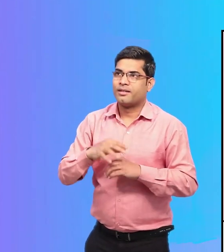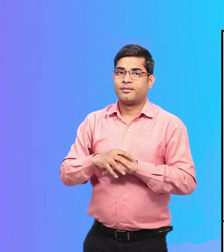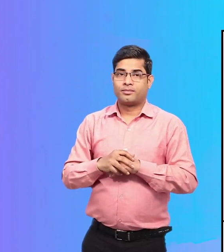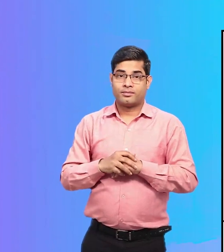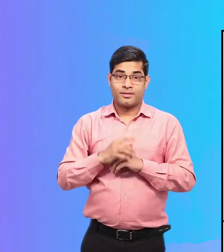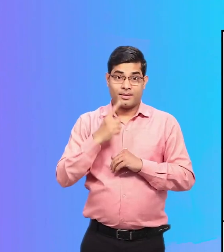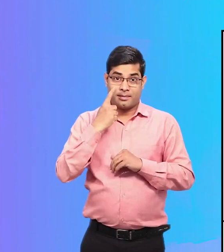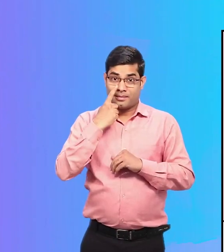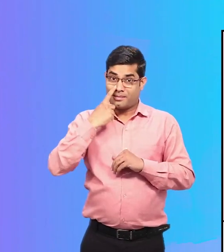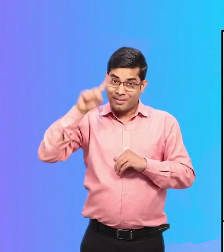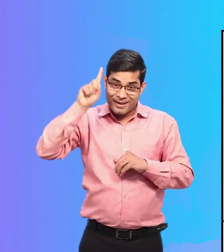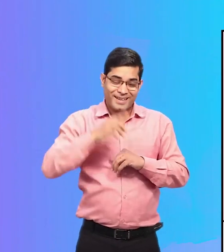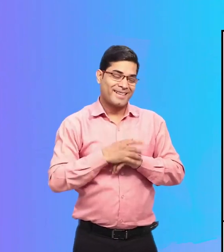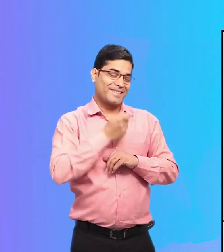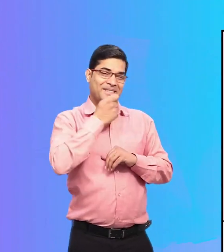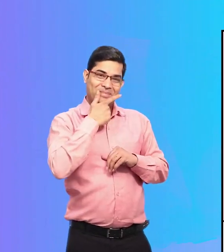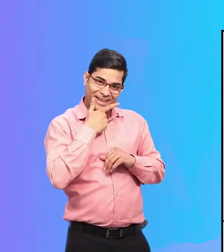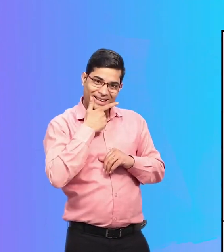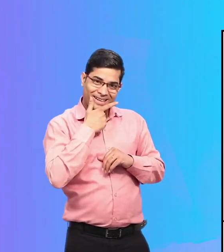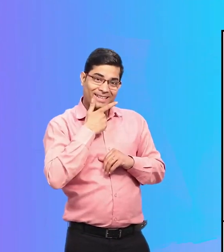Her mother smiles and says,